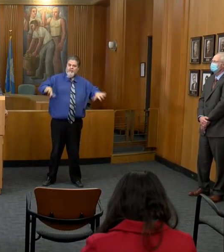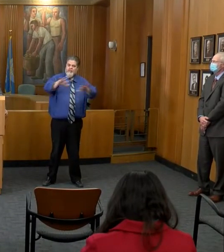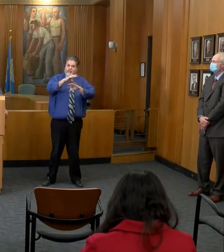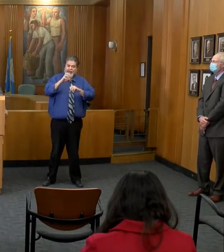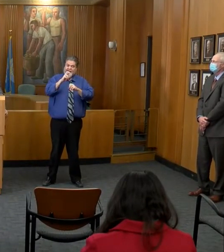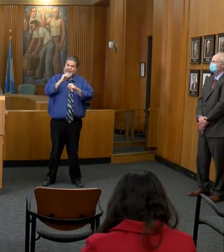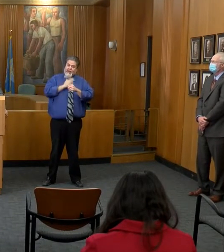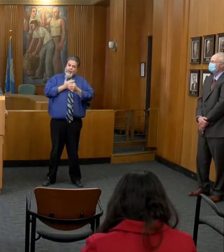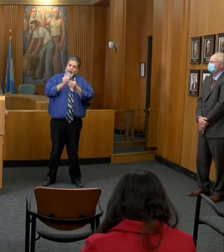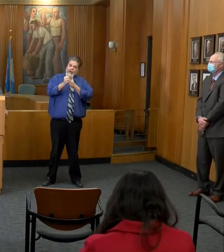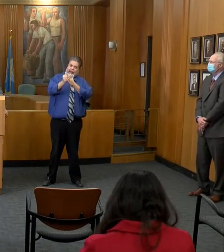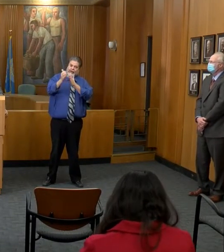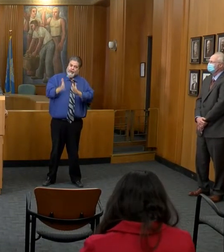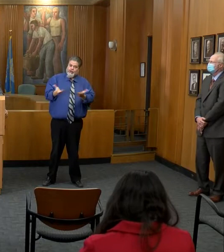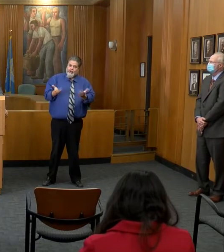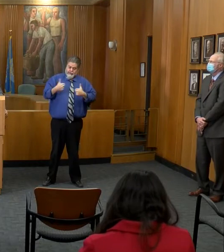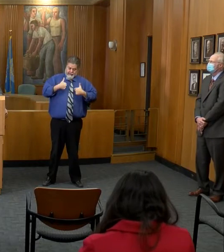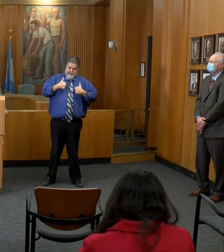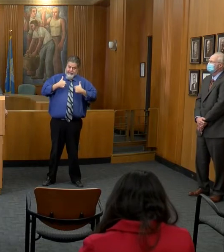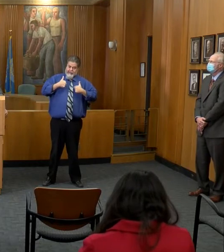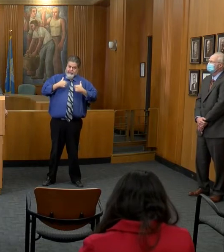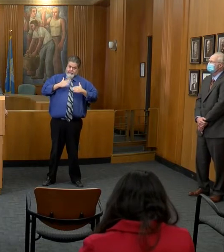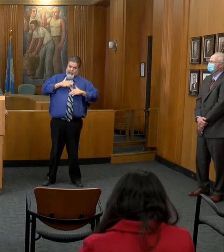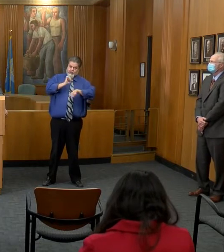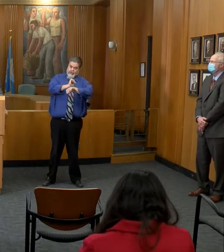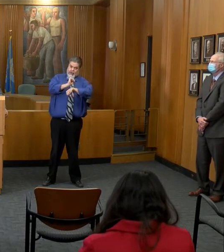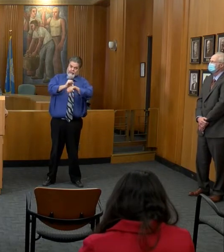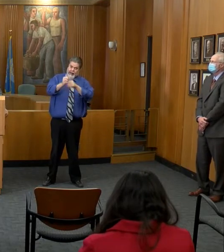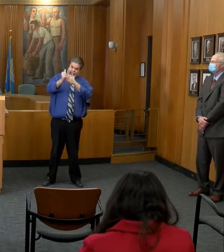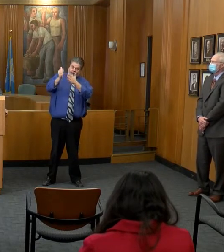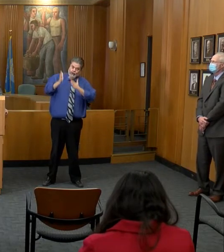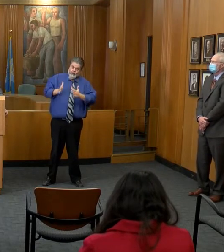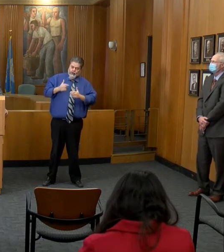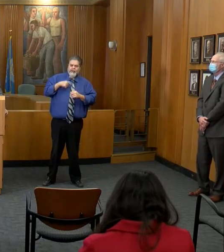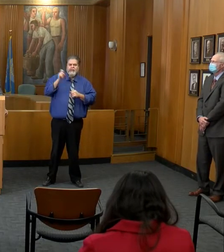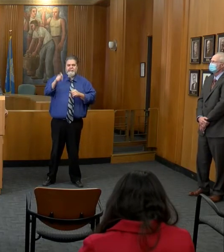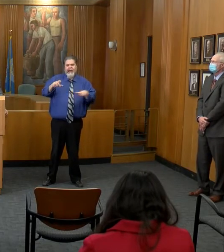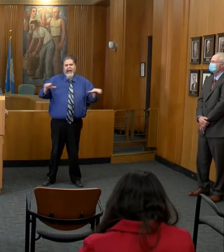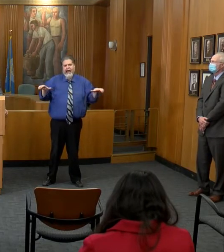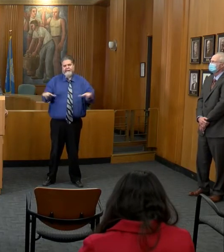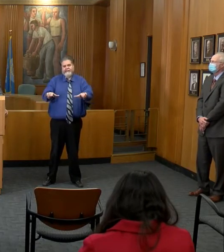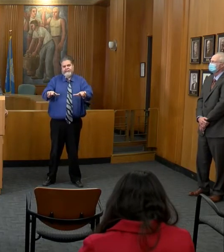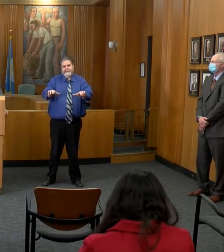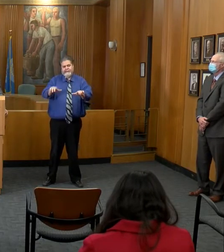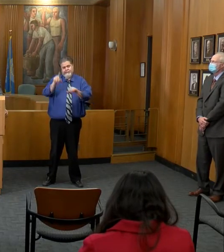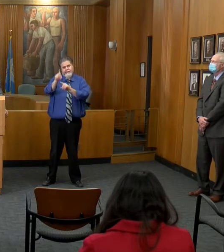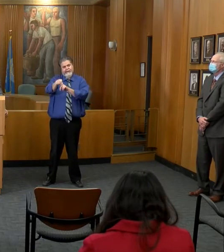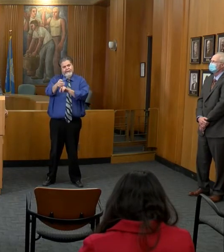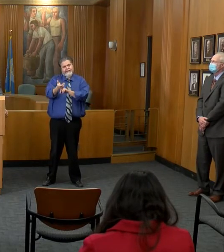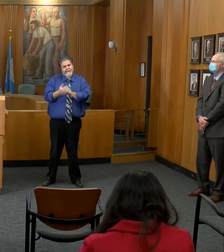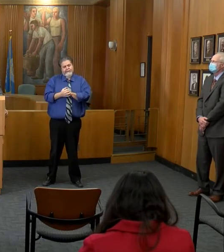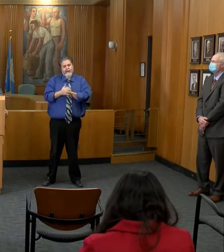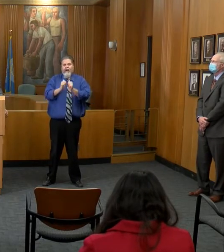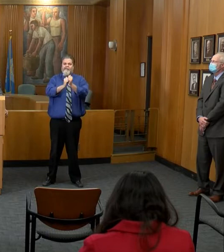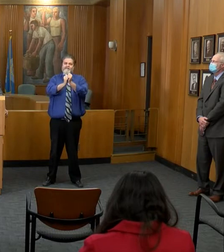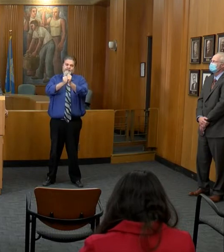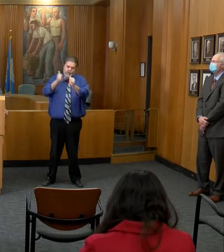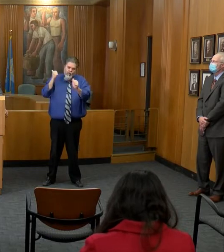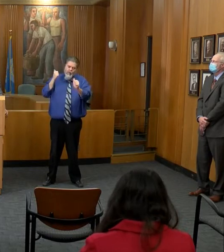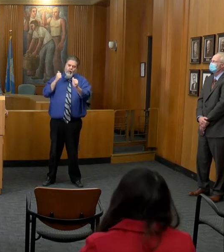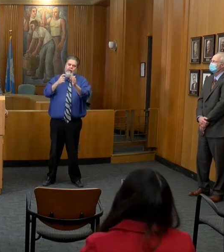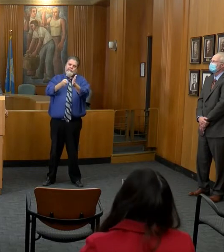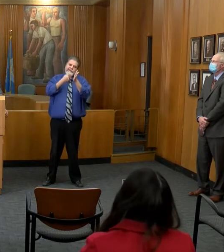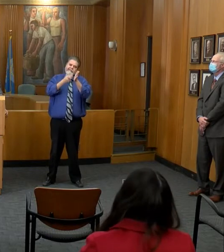Part of my job as a leader of this city is to take action, as well as to avoid action